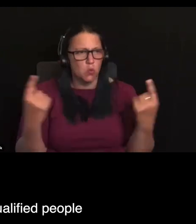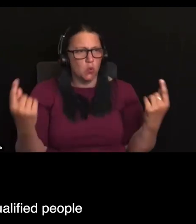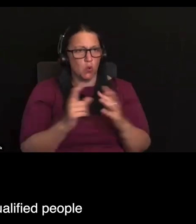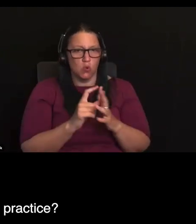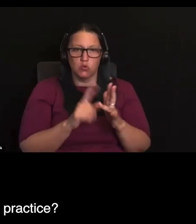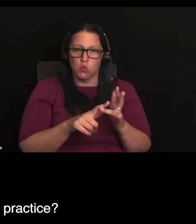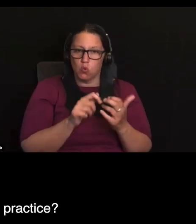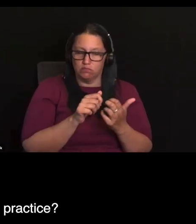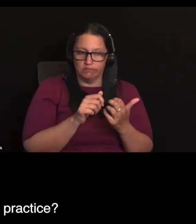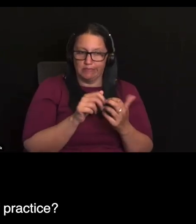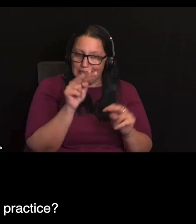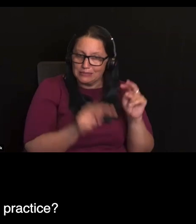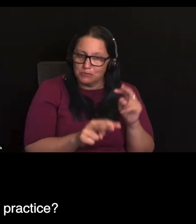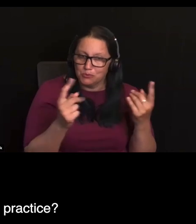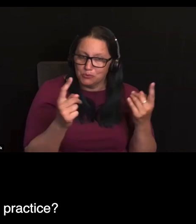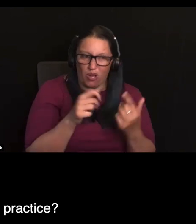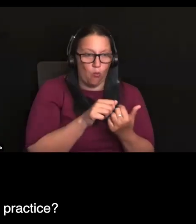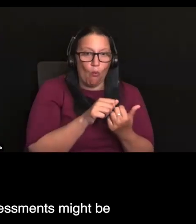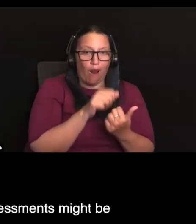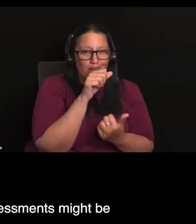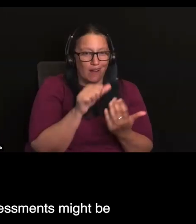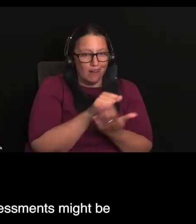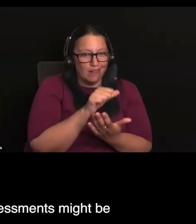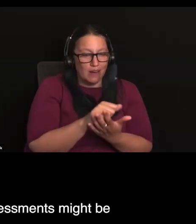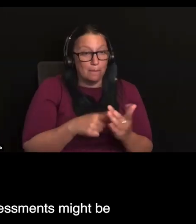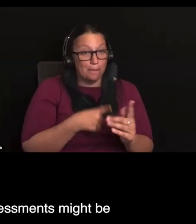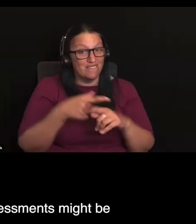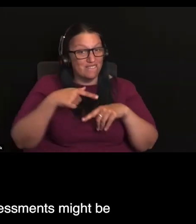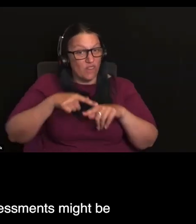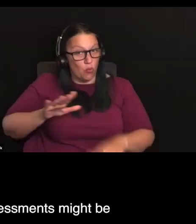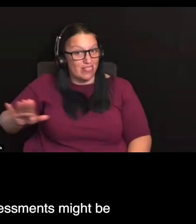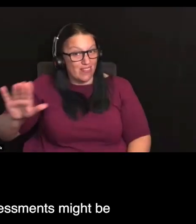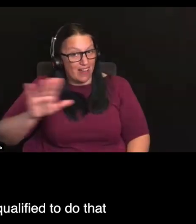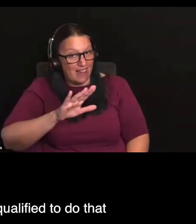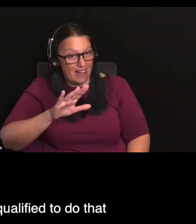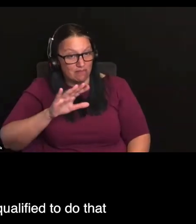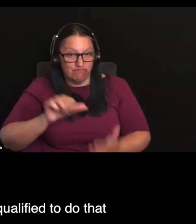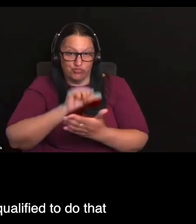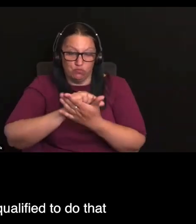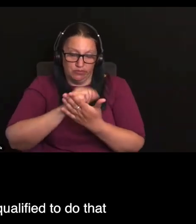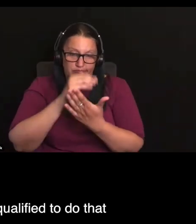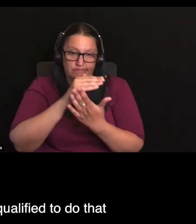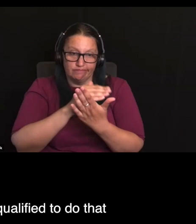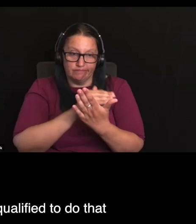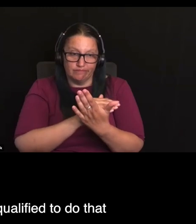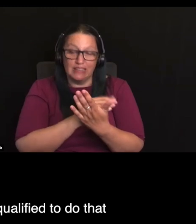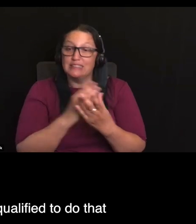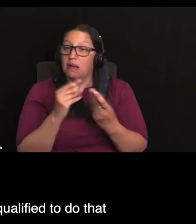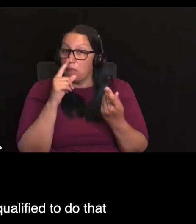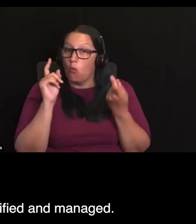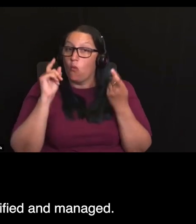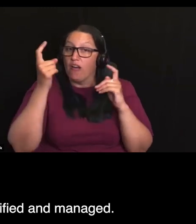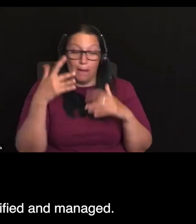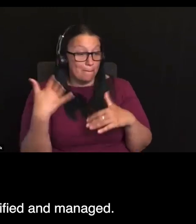qualified people acting within their scope of practice. So some concern that the pain assessments might be done by people who might not be qualified to do